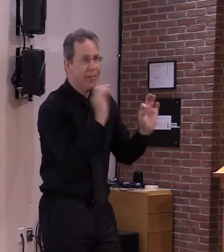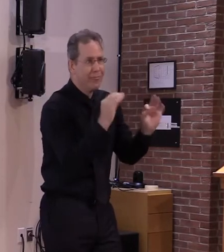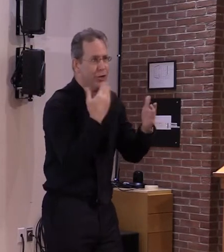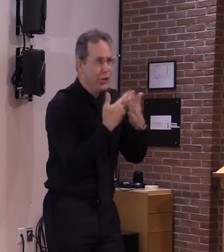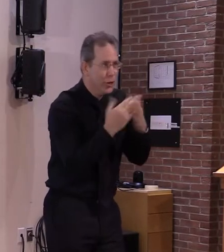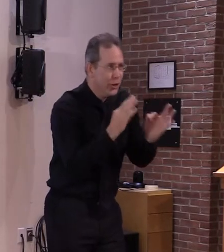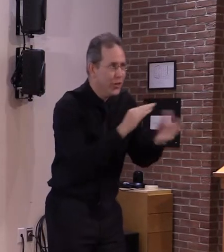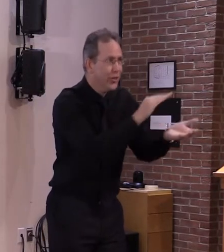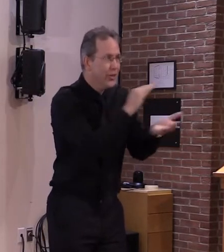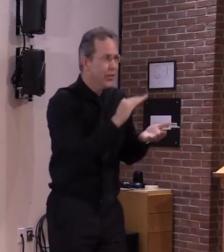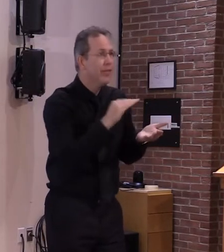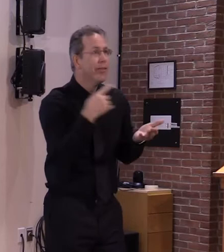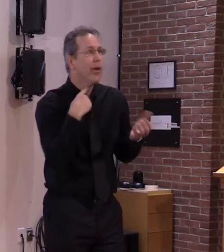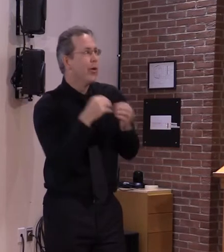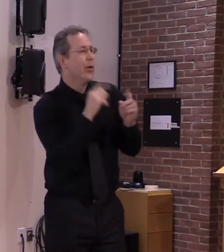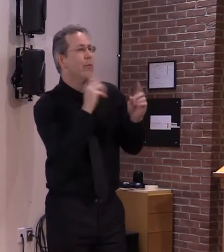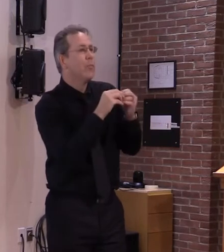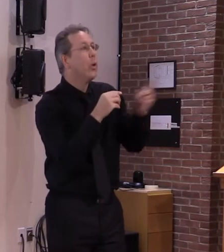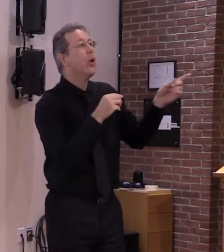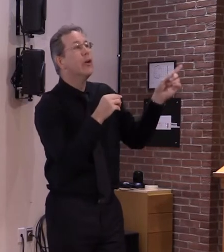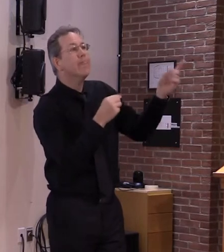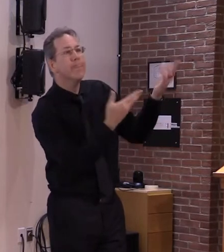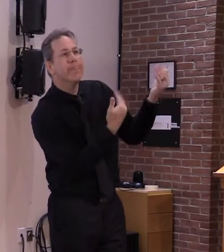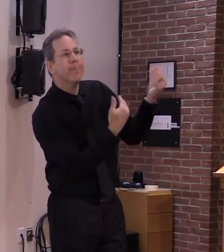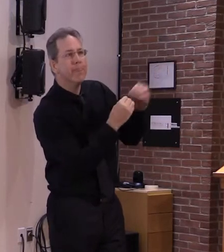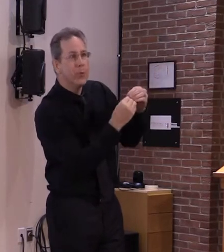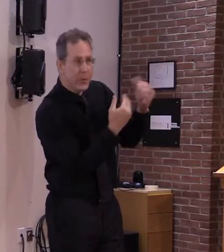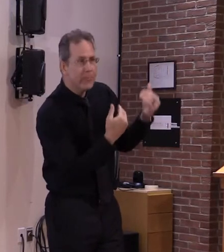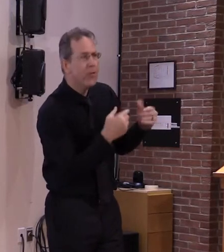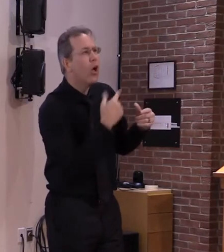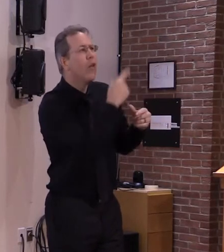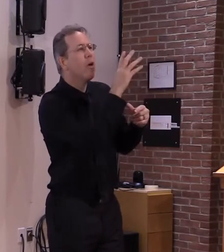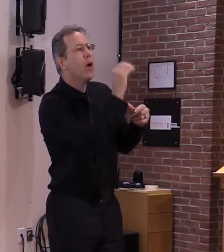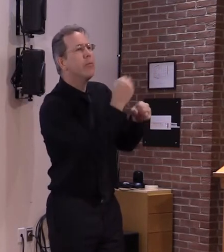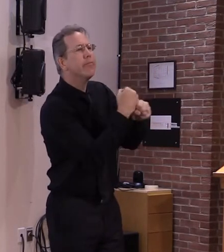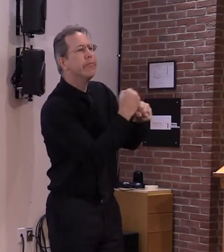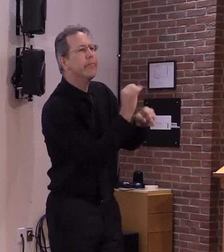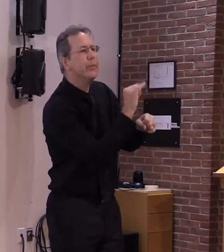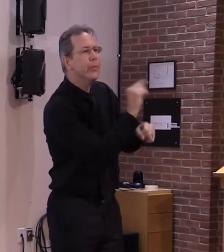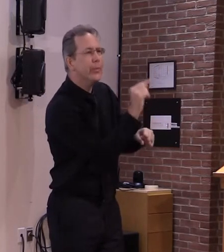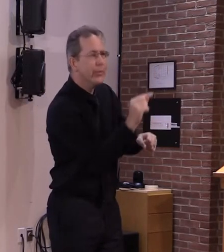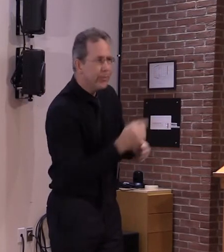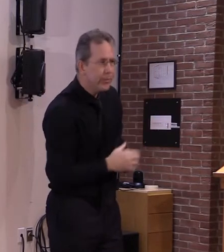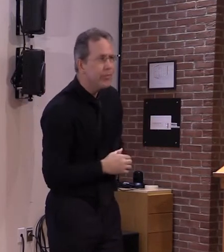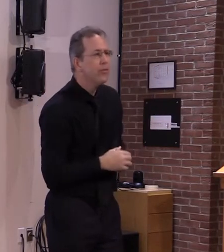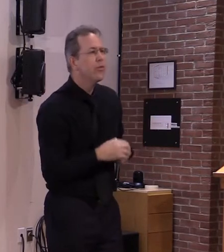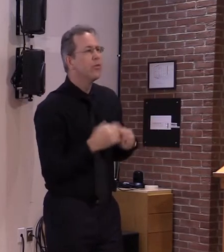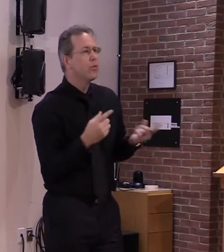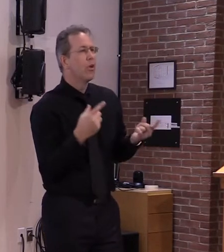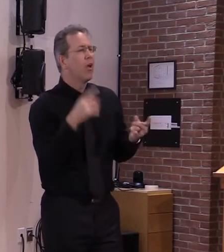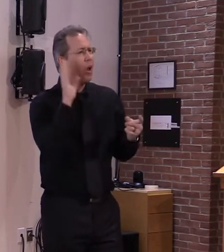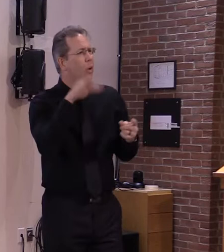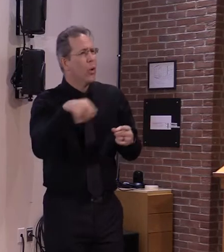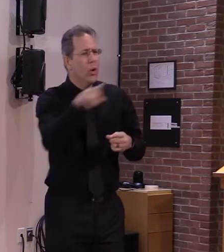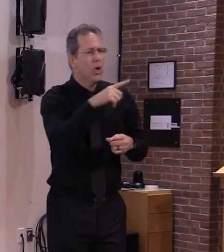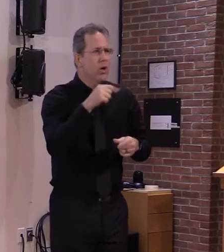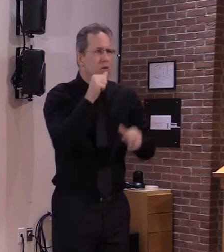I know hearing we still have months of sacrifice ahead is disappointing to many